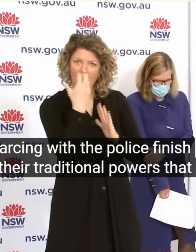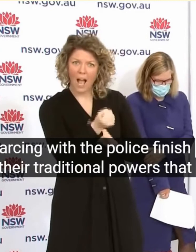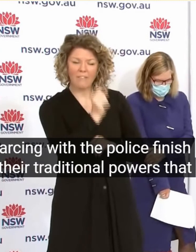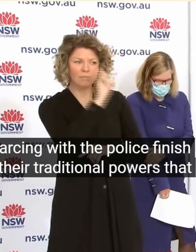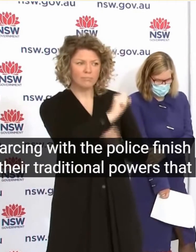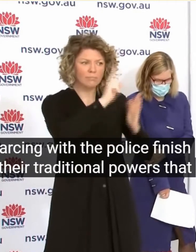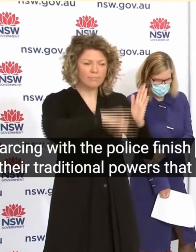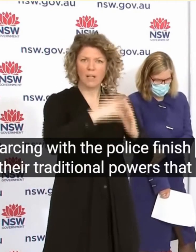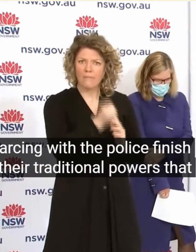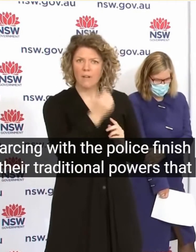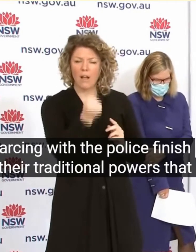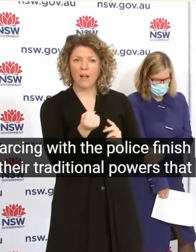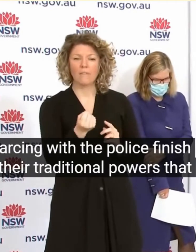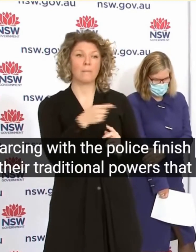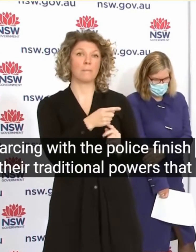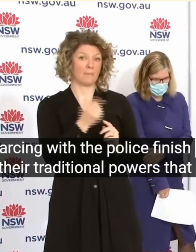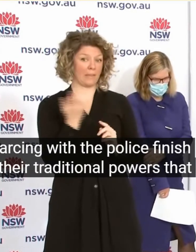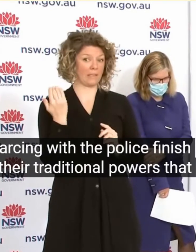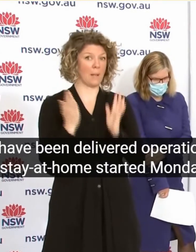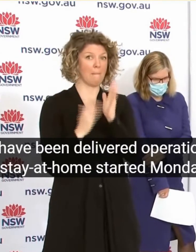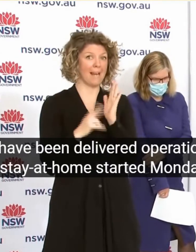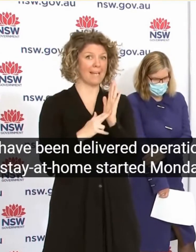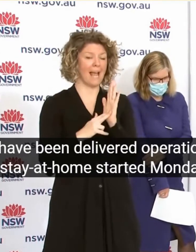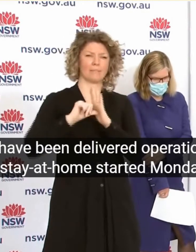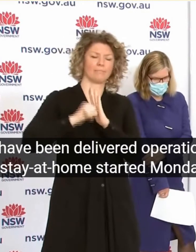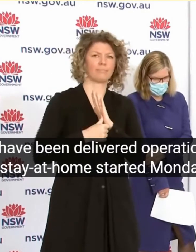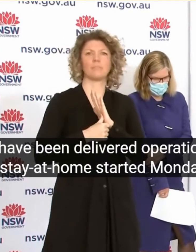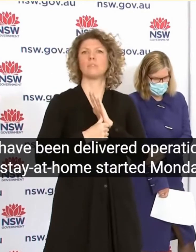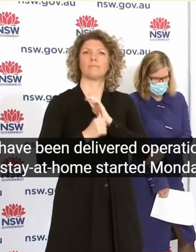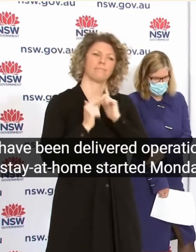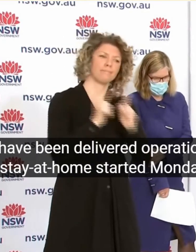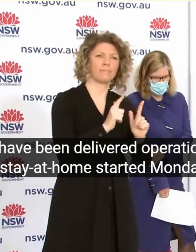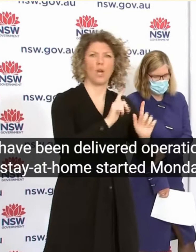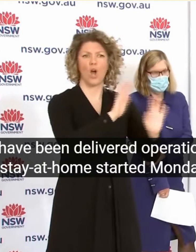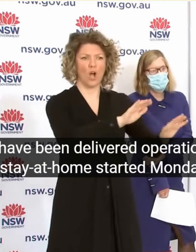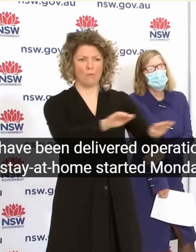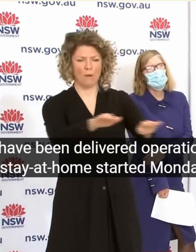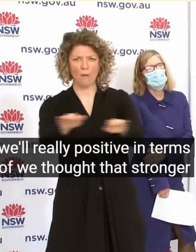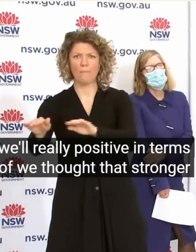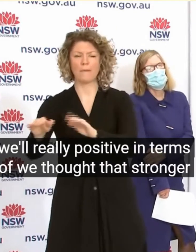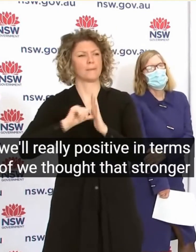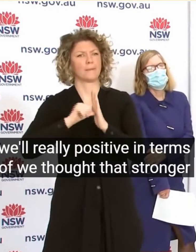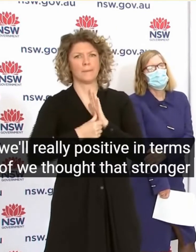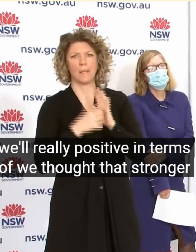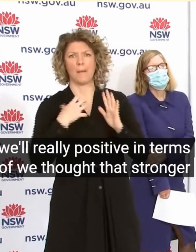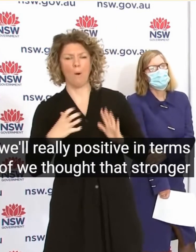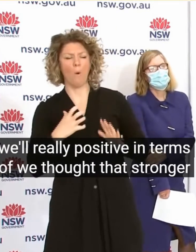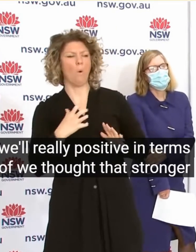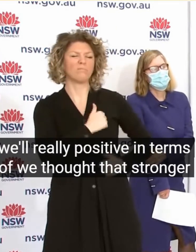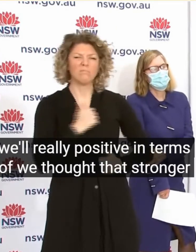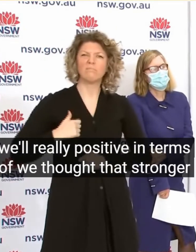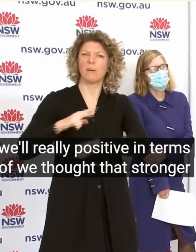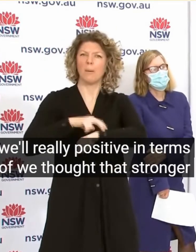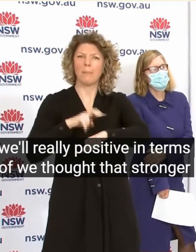Operational Stay At Home Started Monday We Were Really Positive In Terms Of We Thought That Stronger Enforcement Would Have A Positive